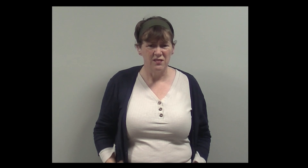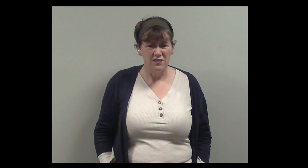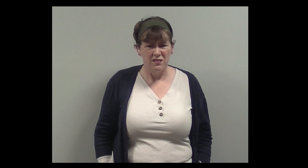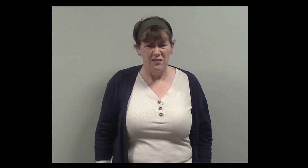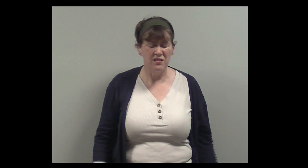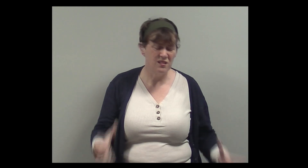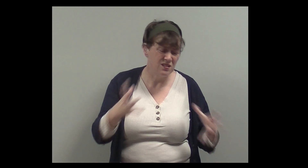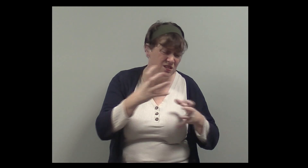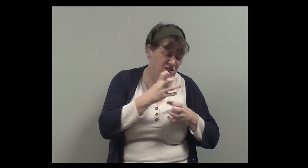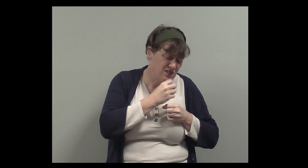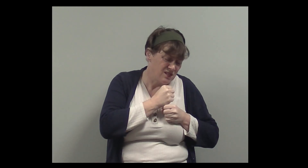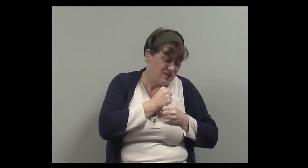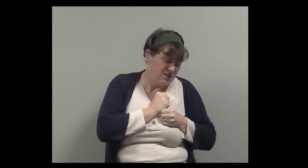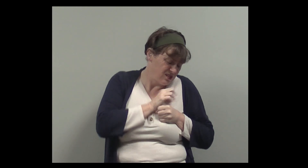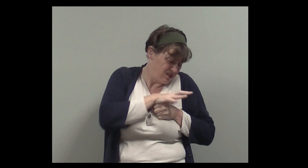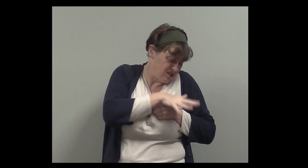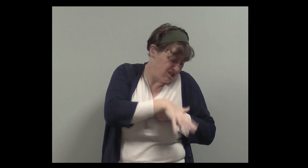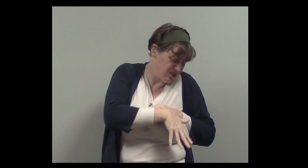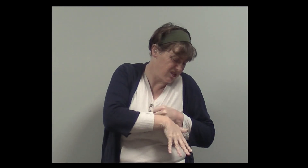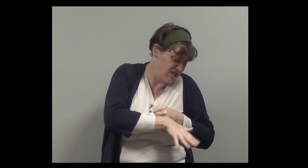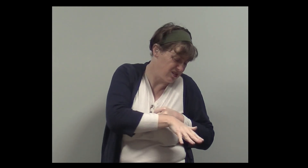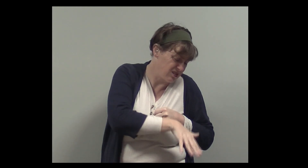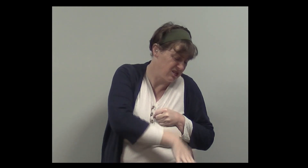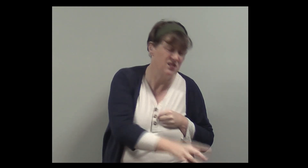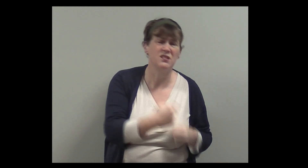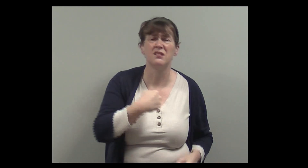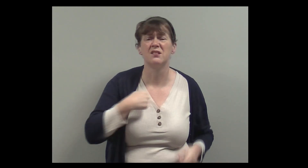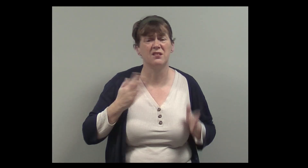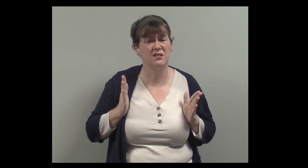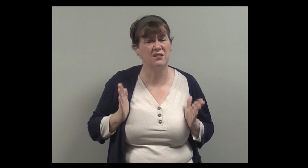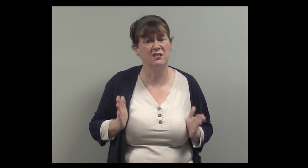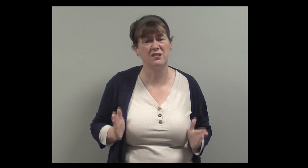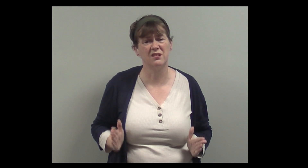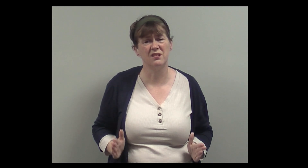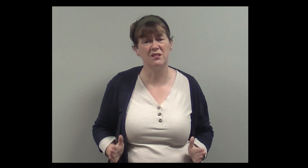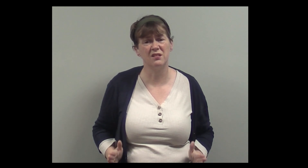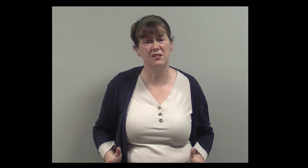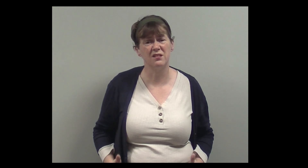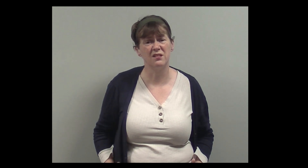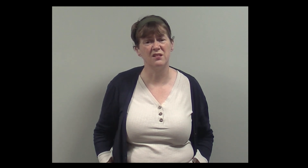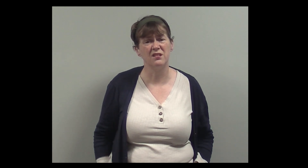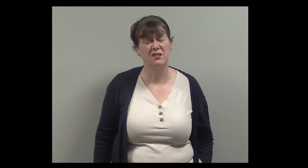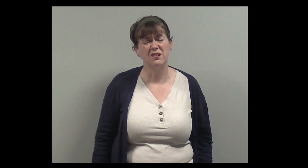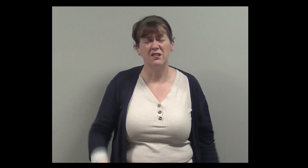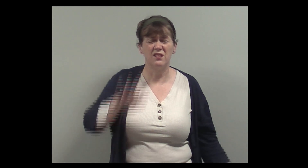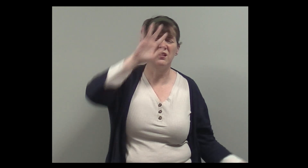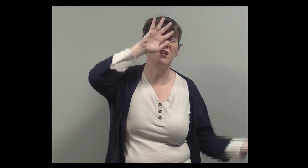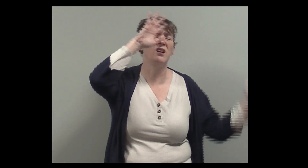And I bleed when I fall down I'm only human And I